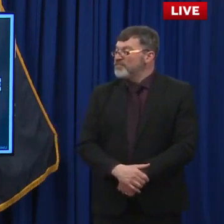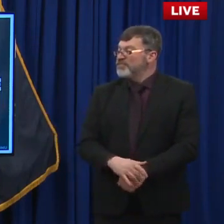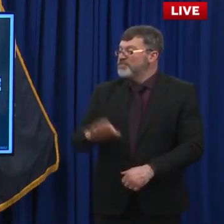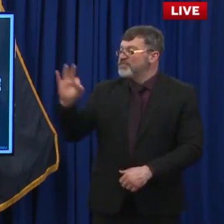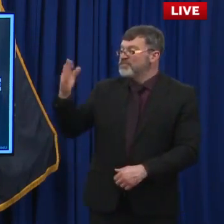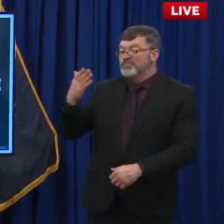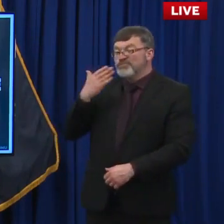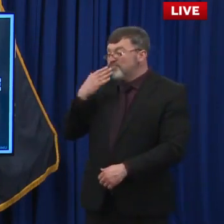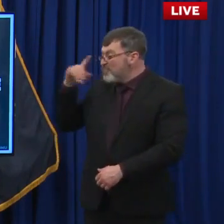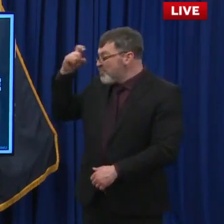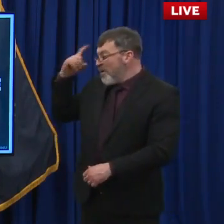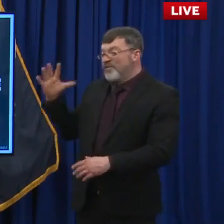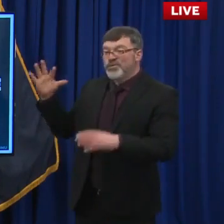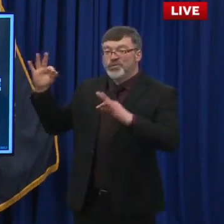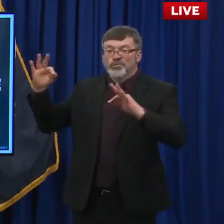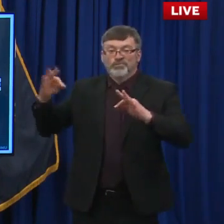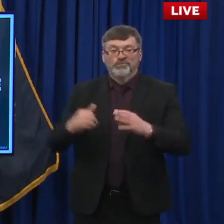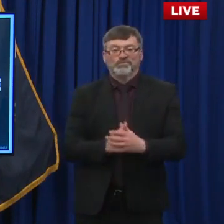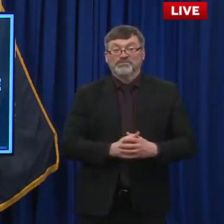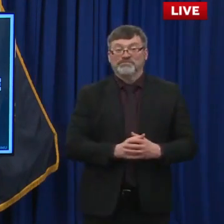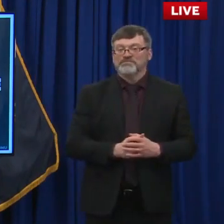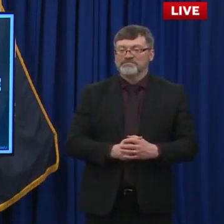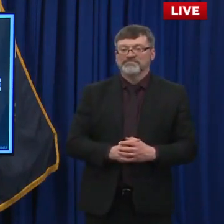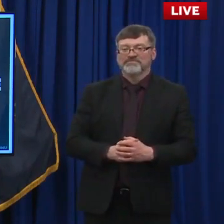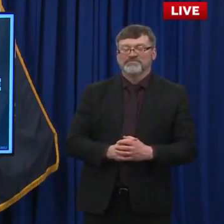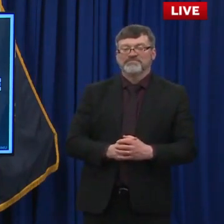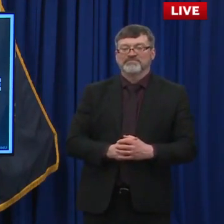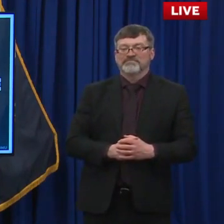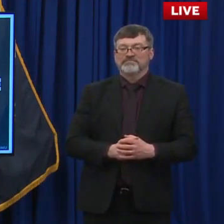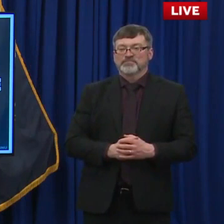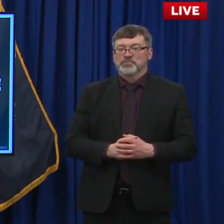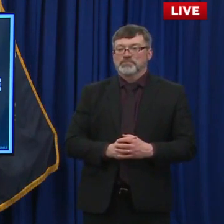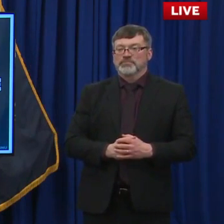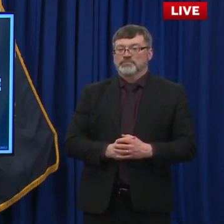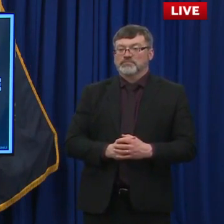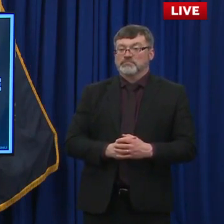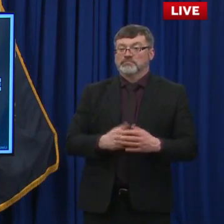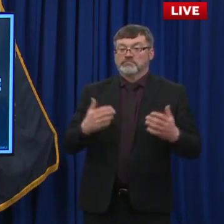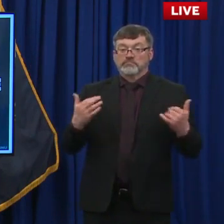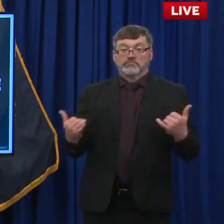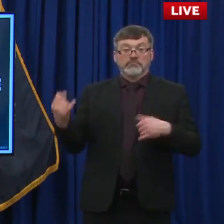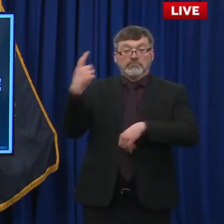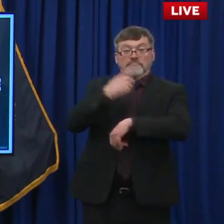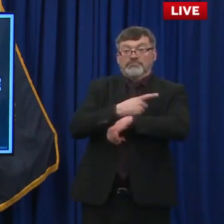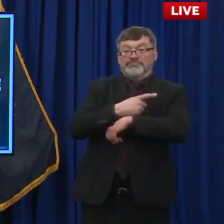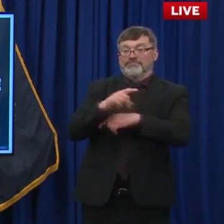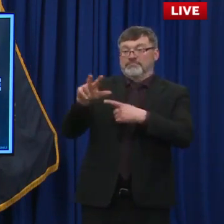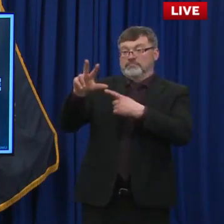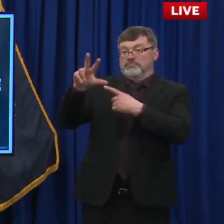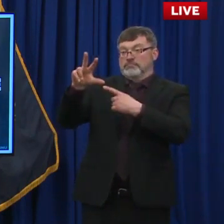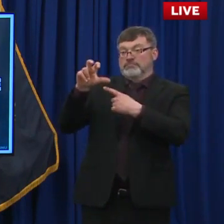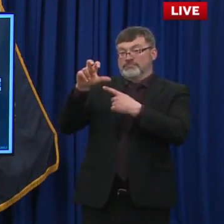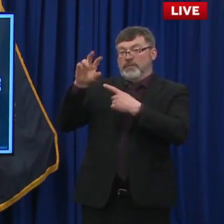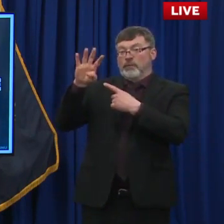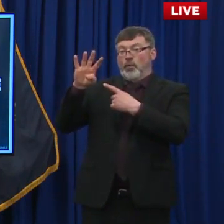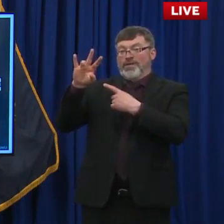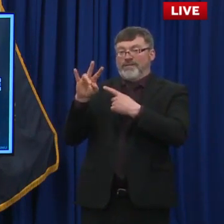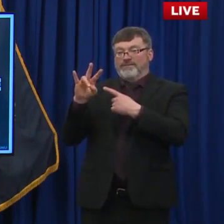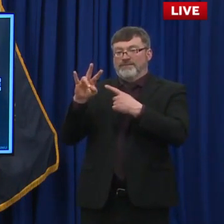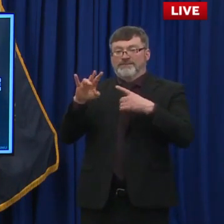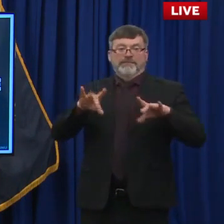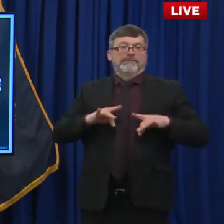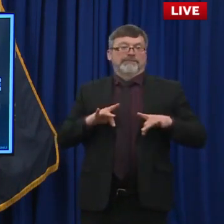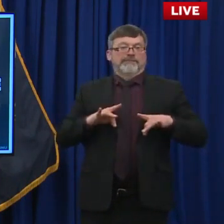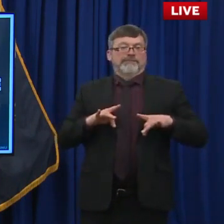Great. Thank you and good afternoon. Uh, we are reporting 347 new people diagnosed with COVID-19,